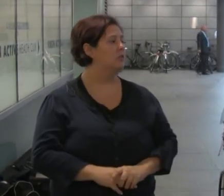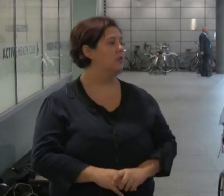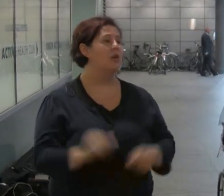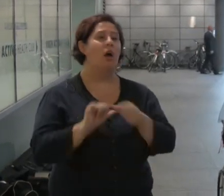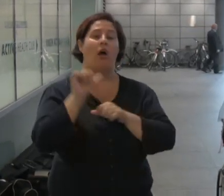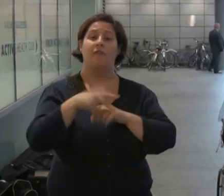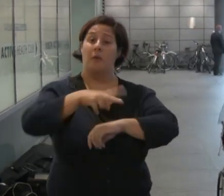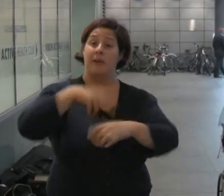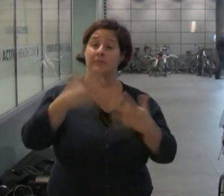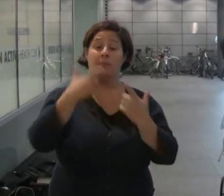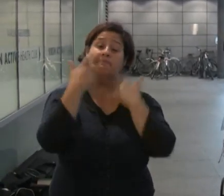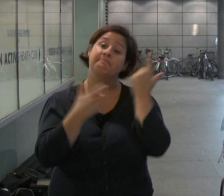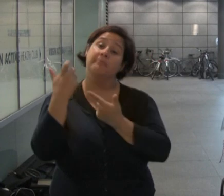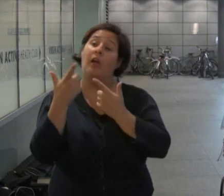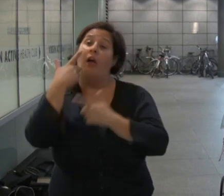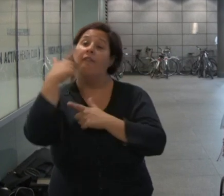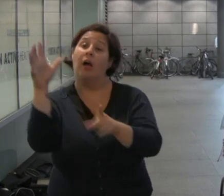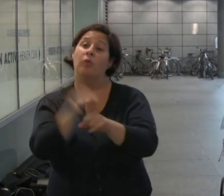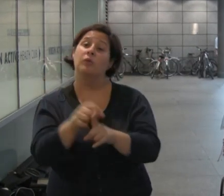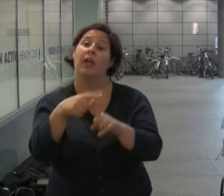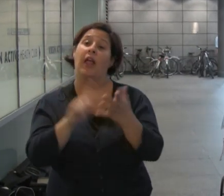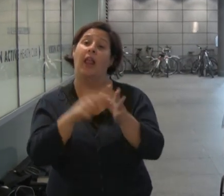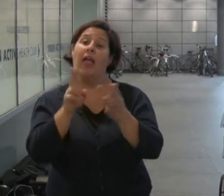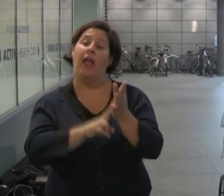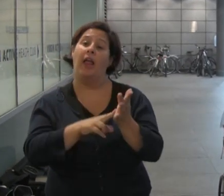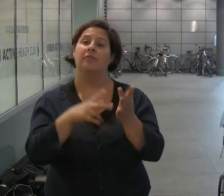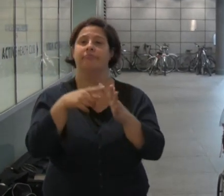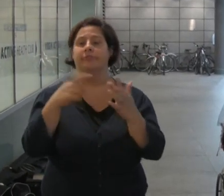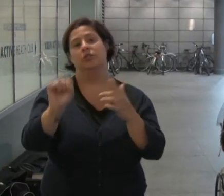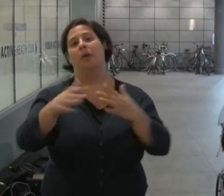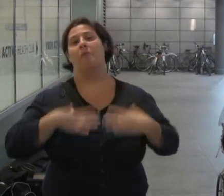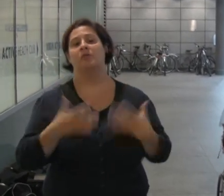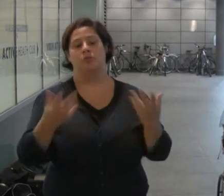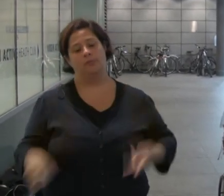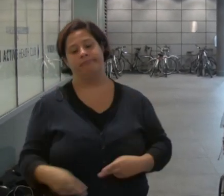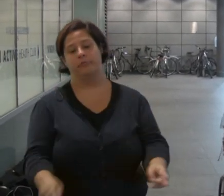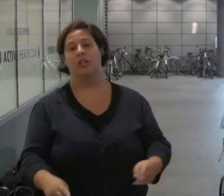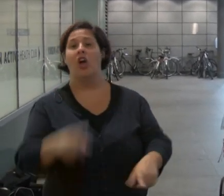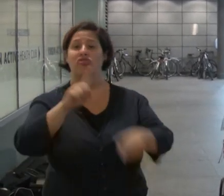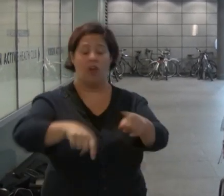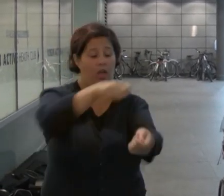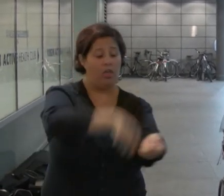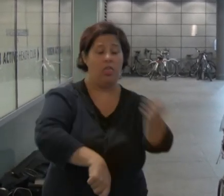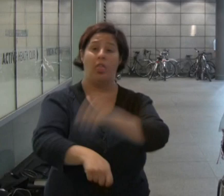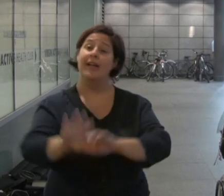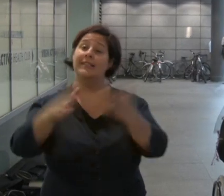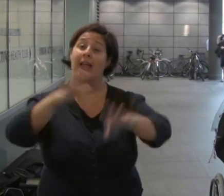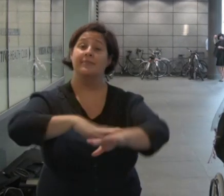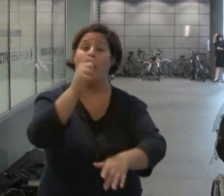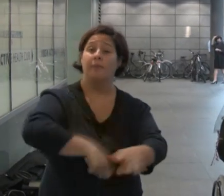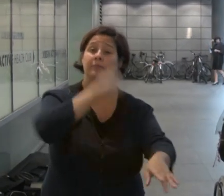After a police search, Elaine's body was retrieved from a nearby waterway. She tried to cut her wrists 10 times,